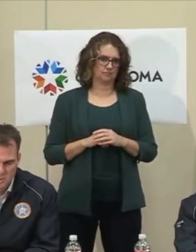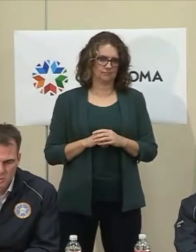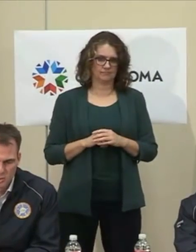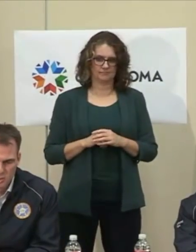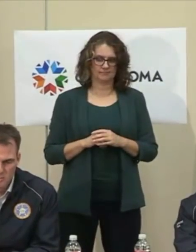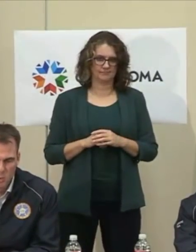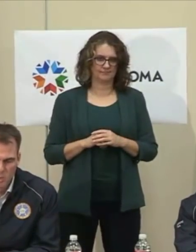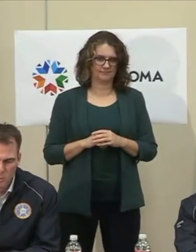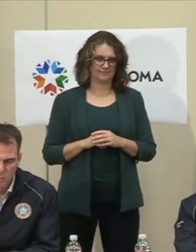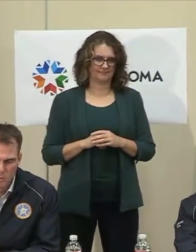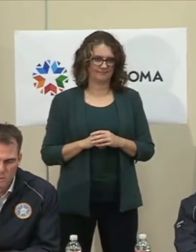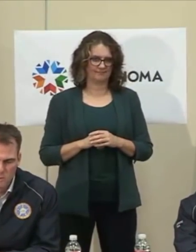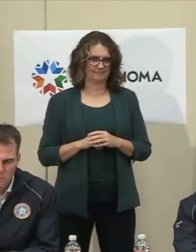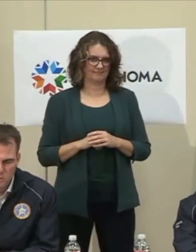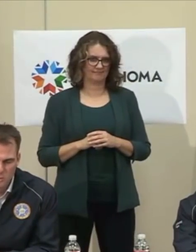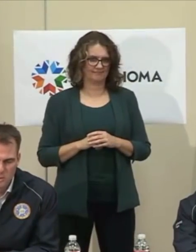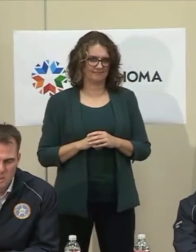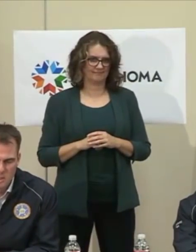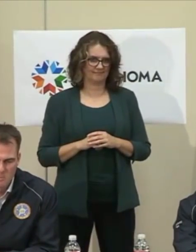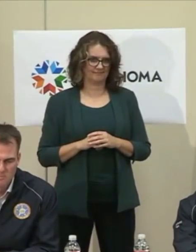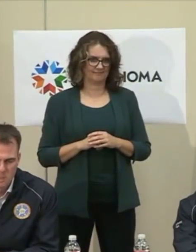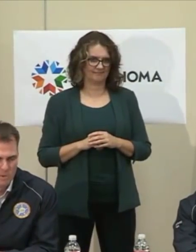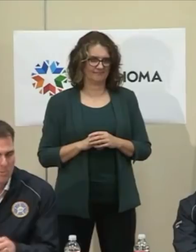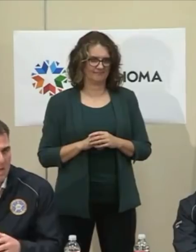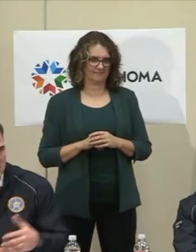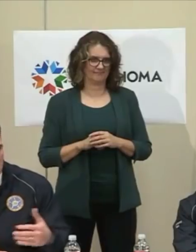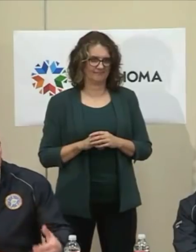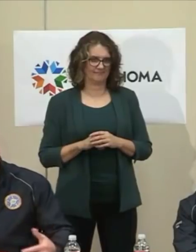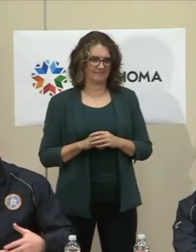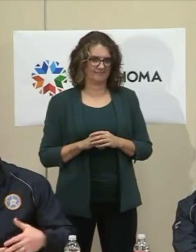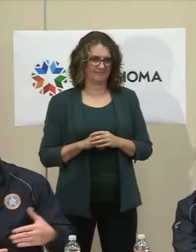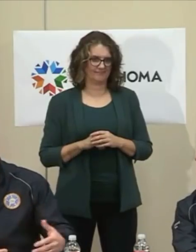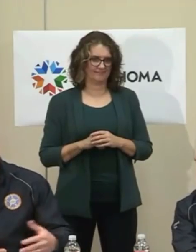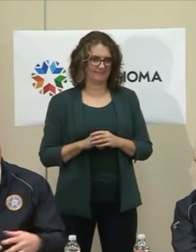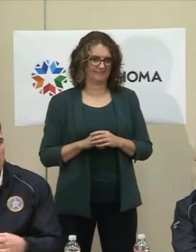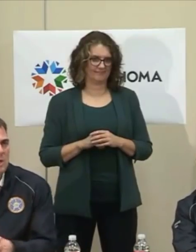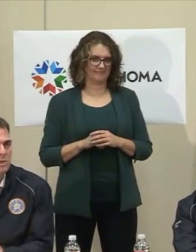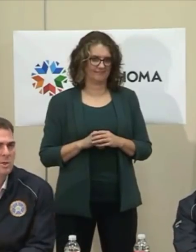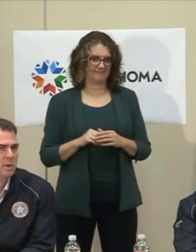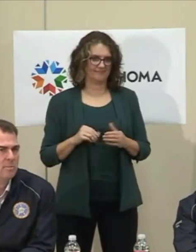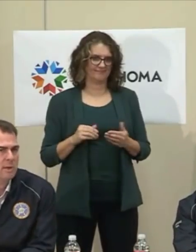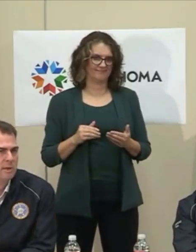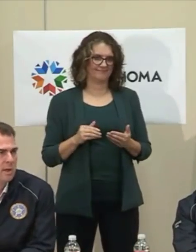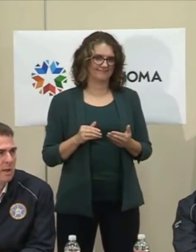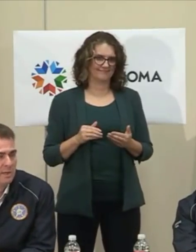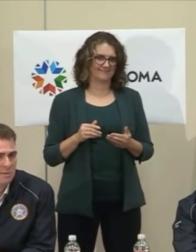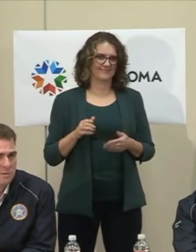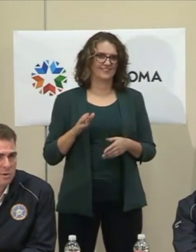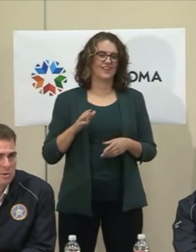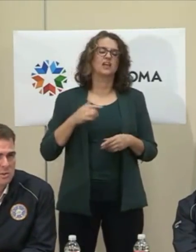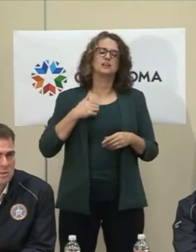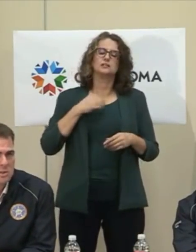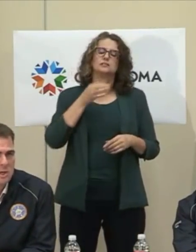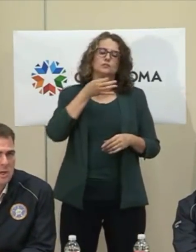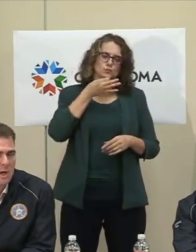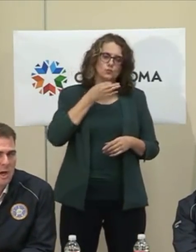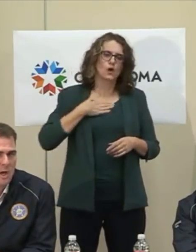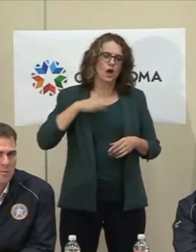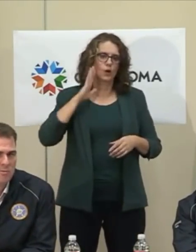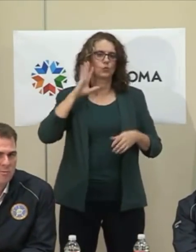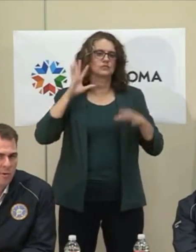there's certainly a point where we would either by executive order or recommendation limit elective surgeries.